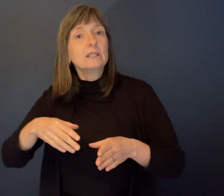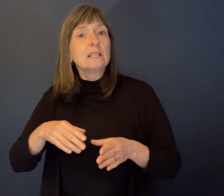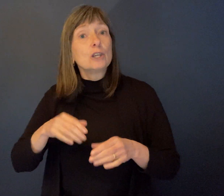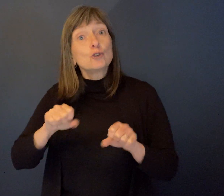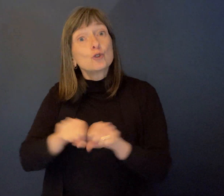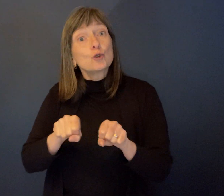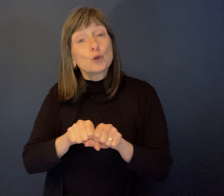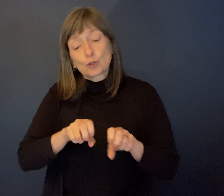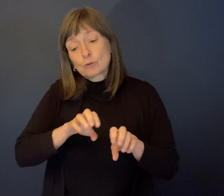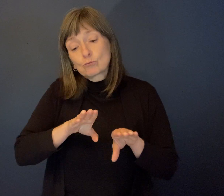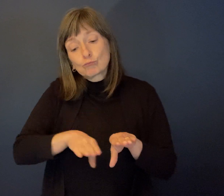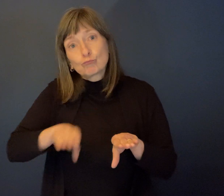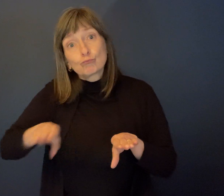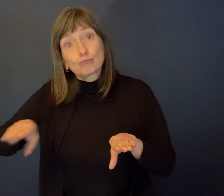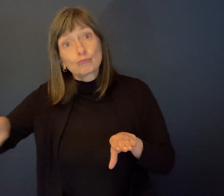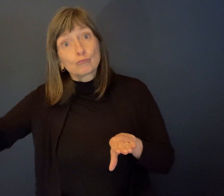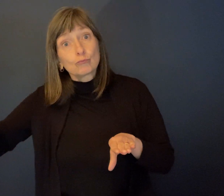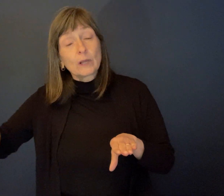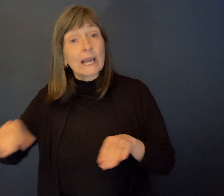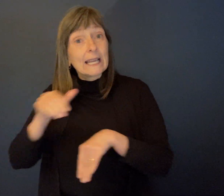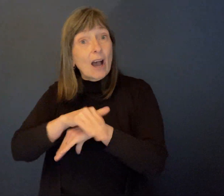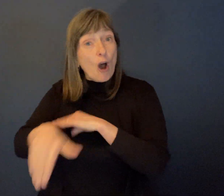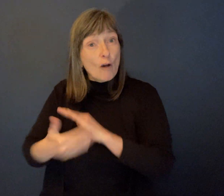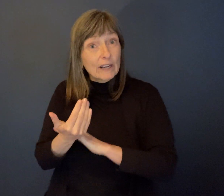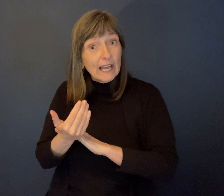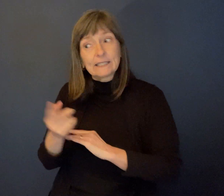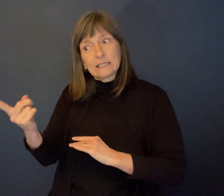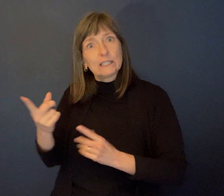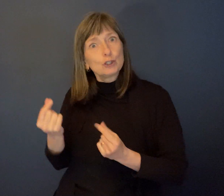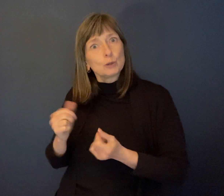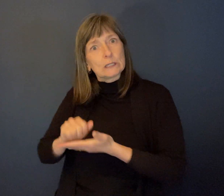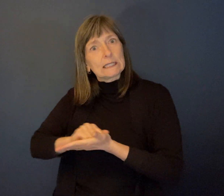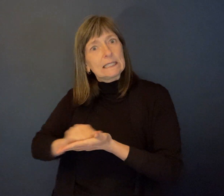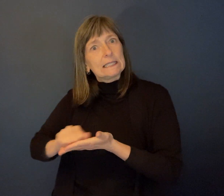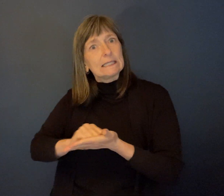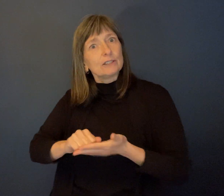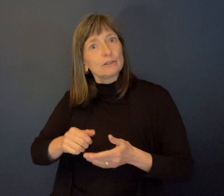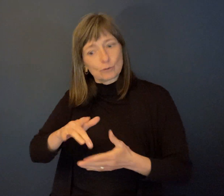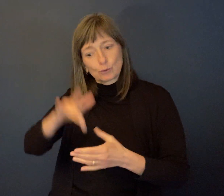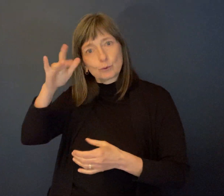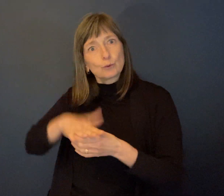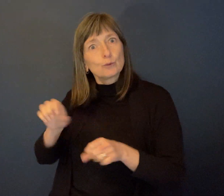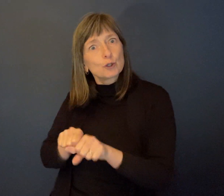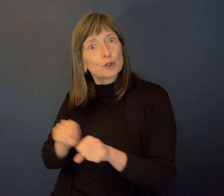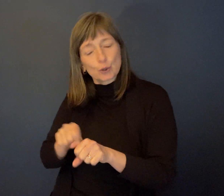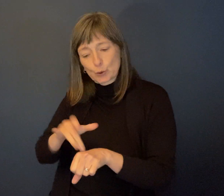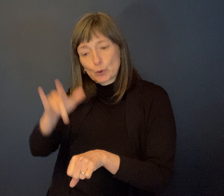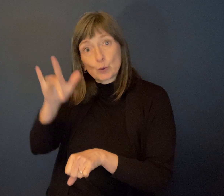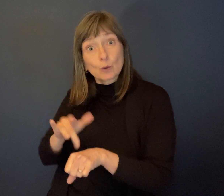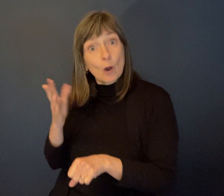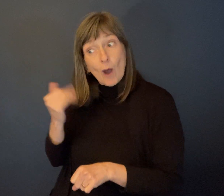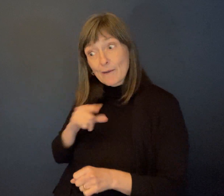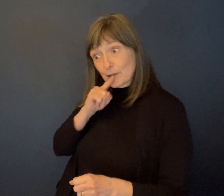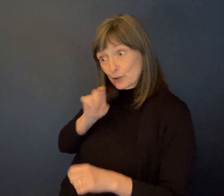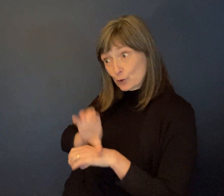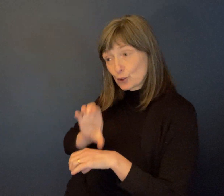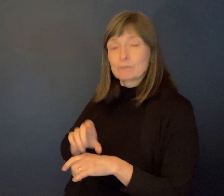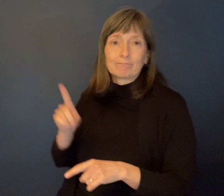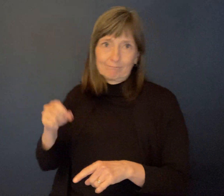our shoes. And probably because you were going to... Going to church the next morning. So we'd have our shoes well shined. And